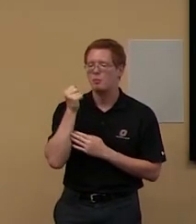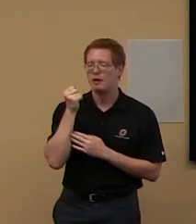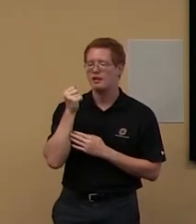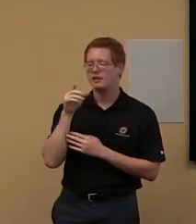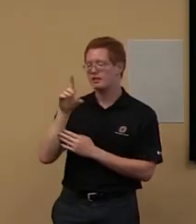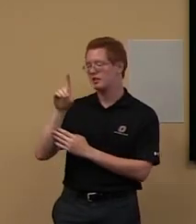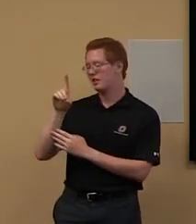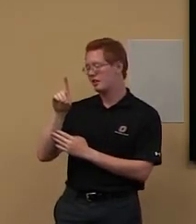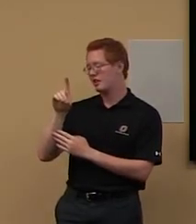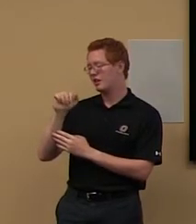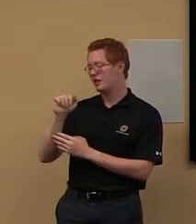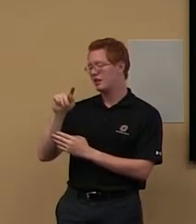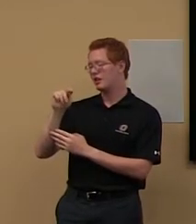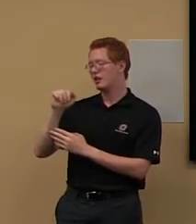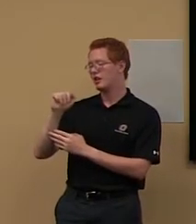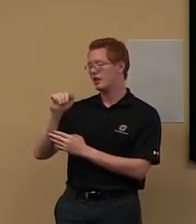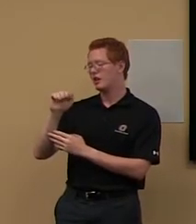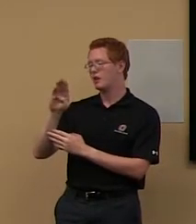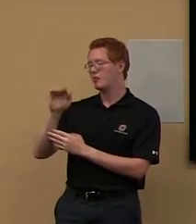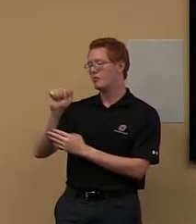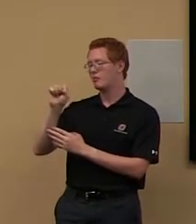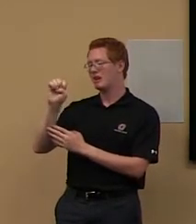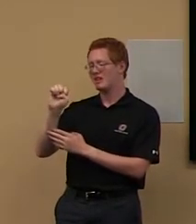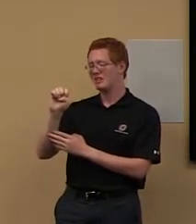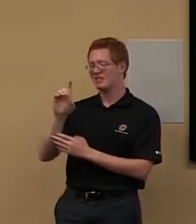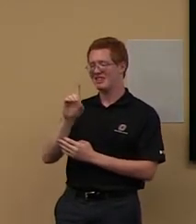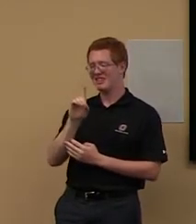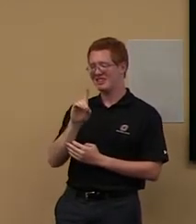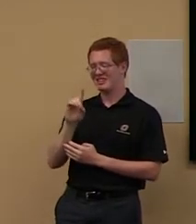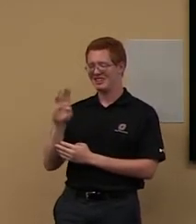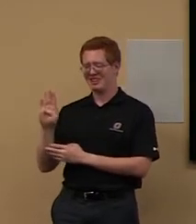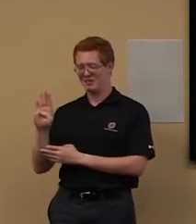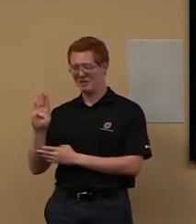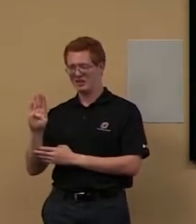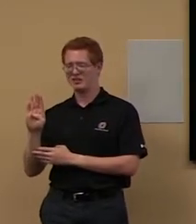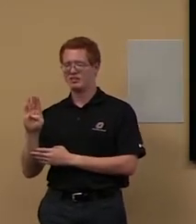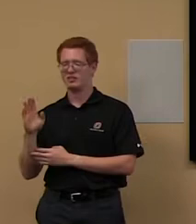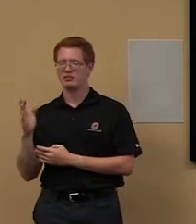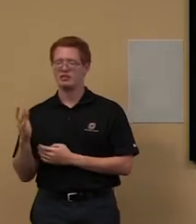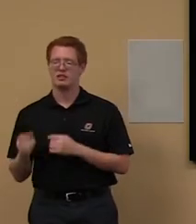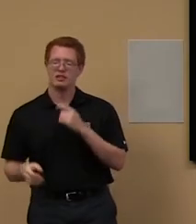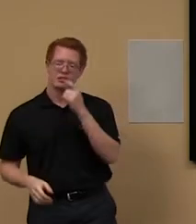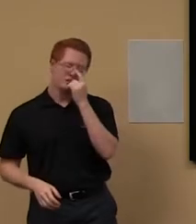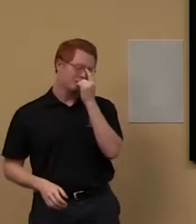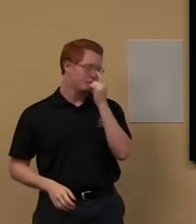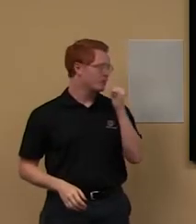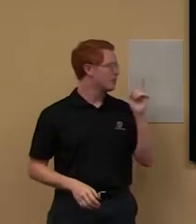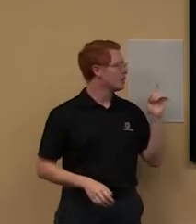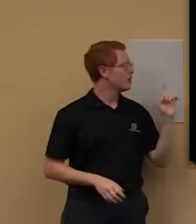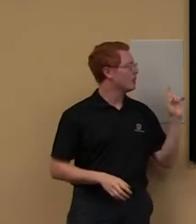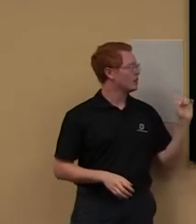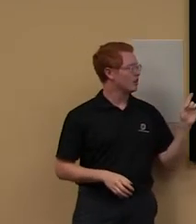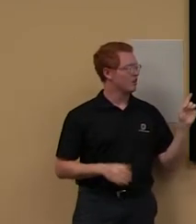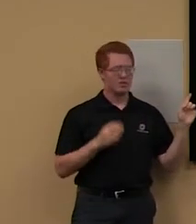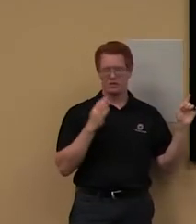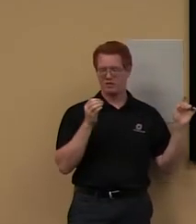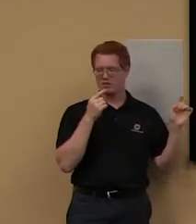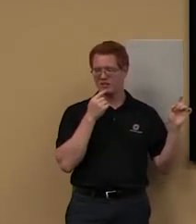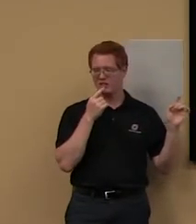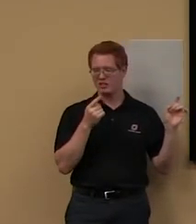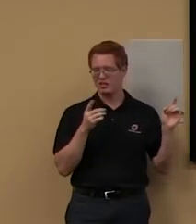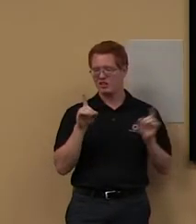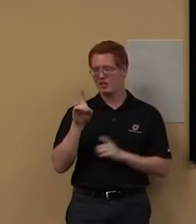librarian and a way to contact them. and just many, many things about your particular topic or your area.